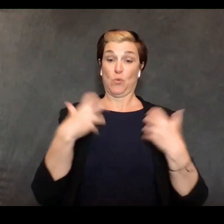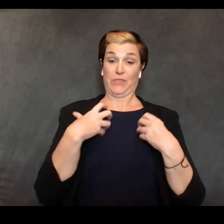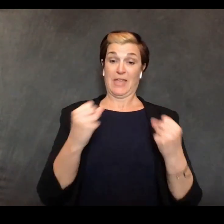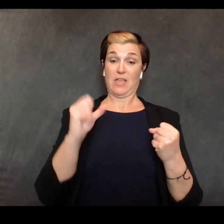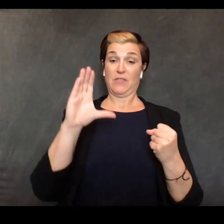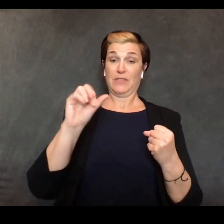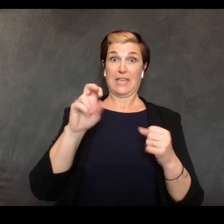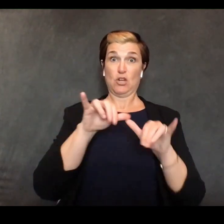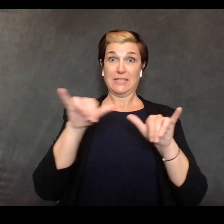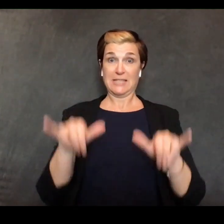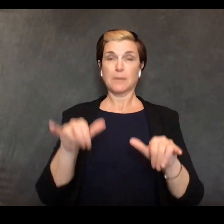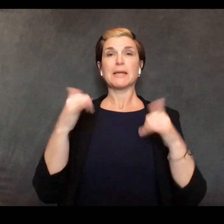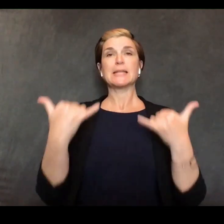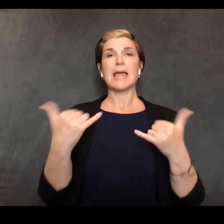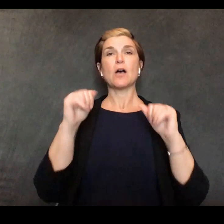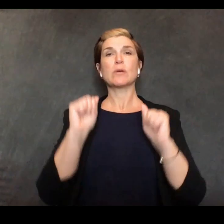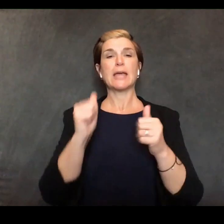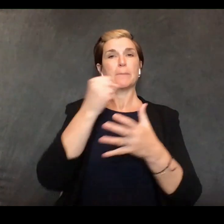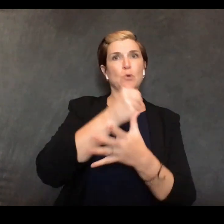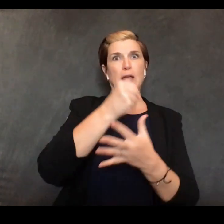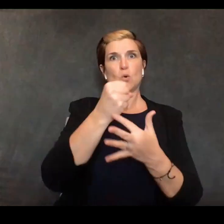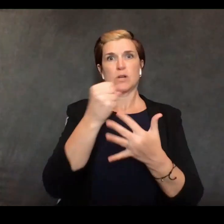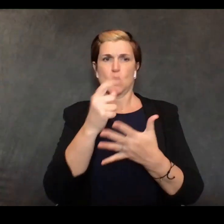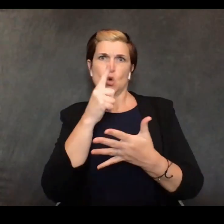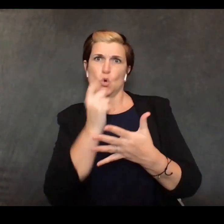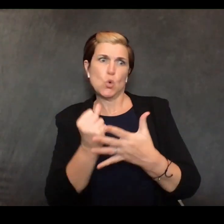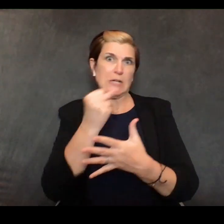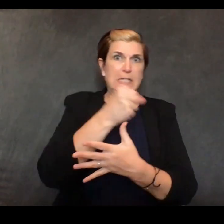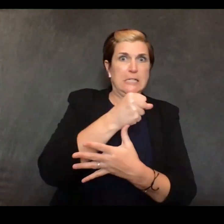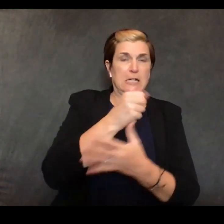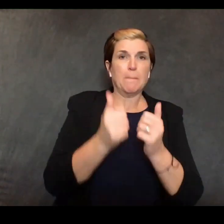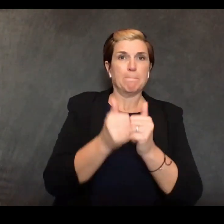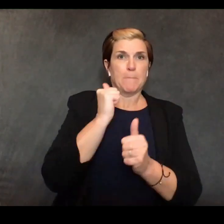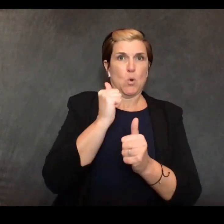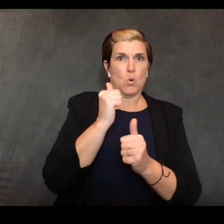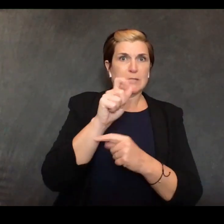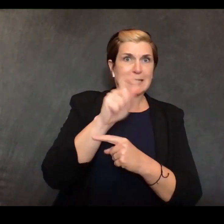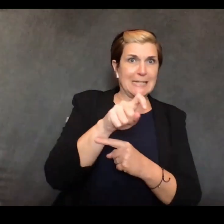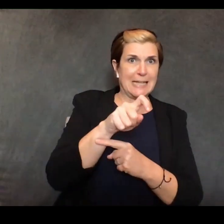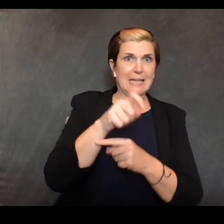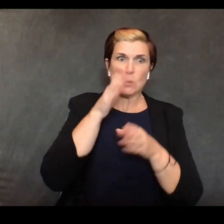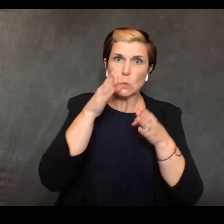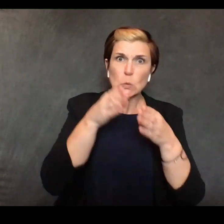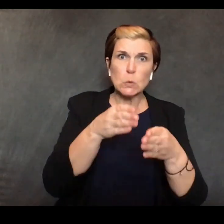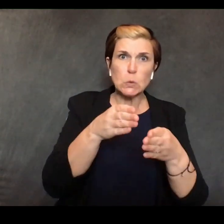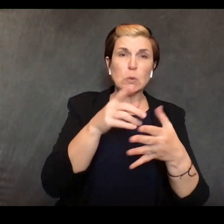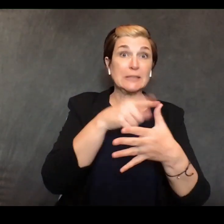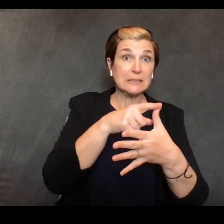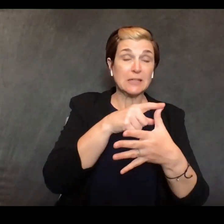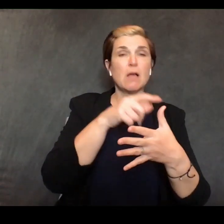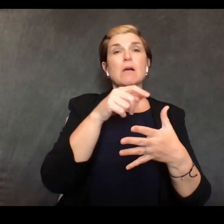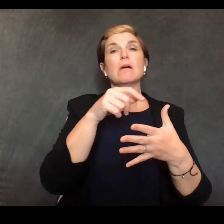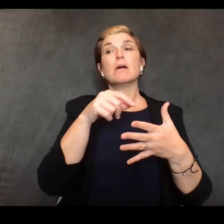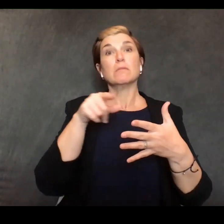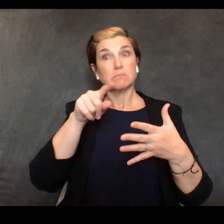for care for those that have more needs or in dire need and preserves protective equipment as well